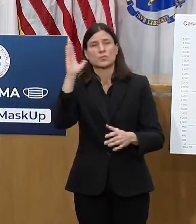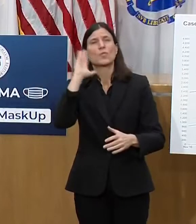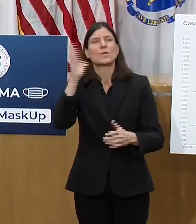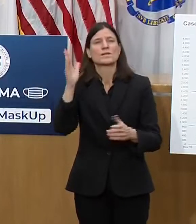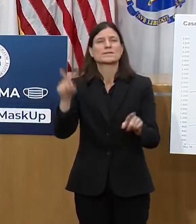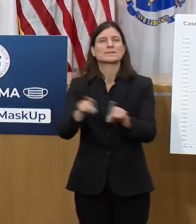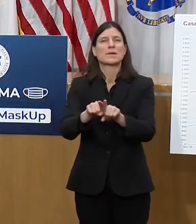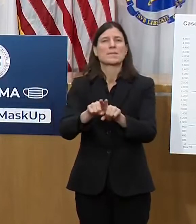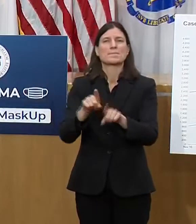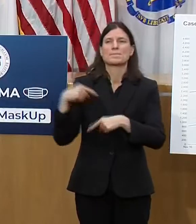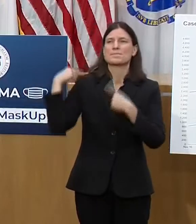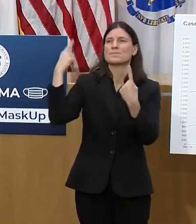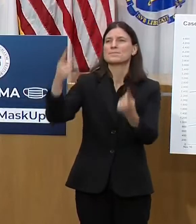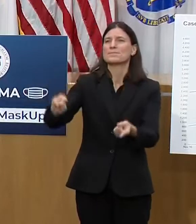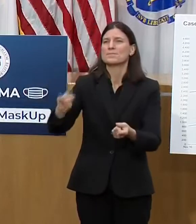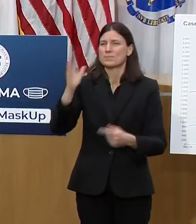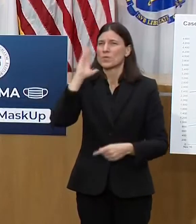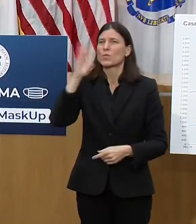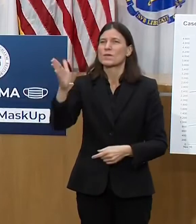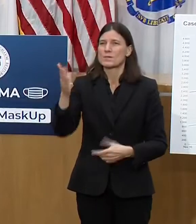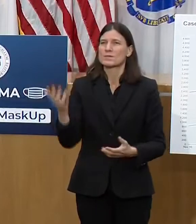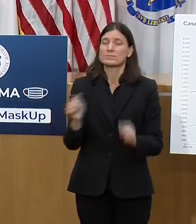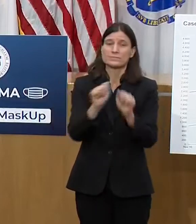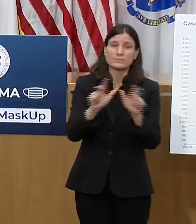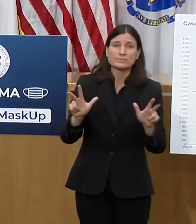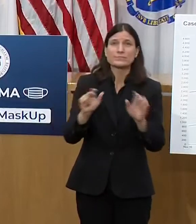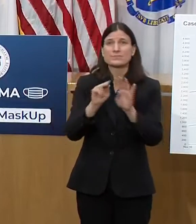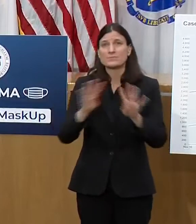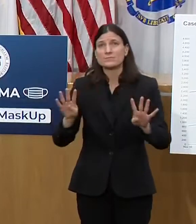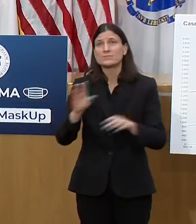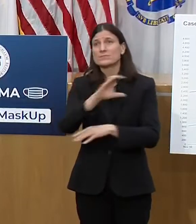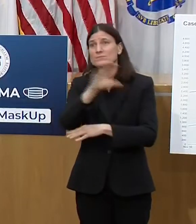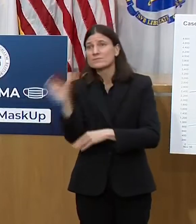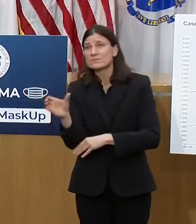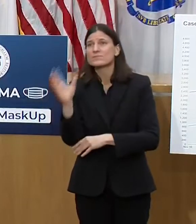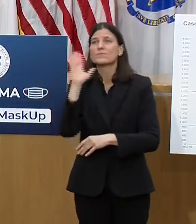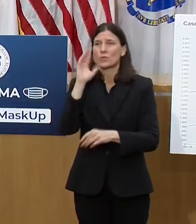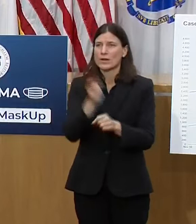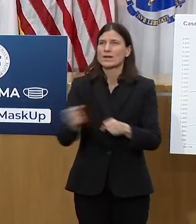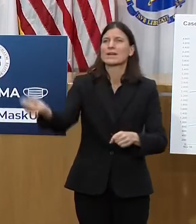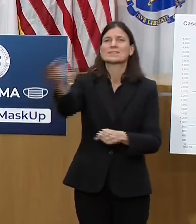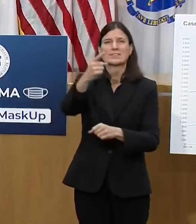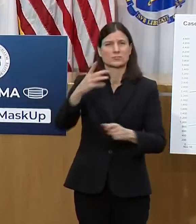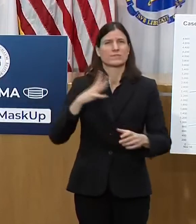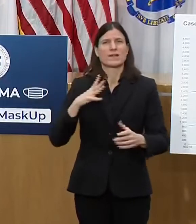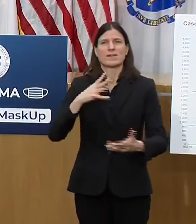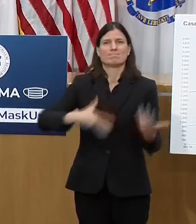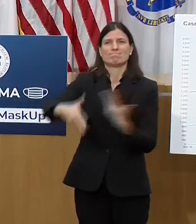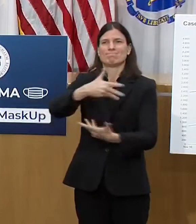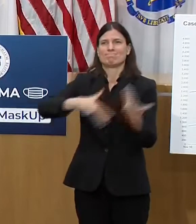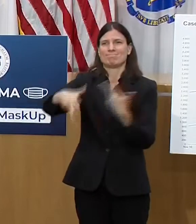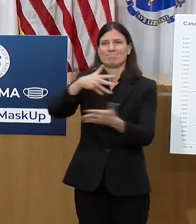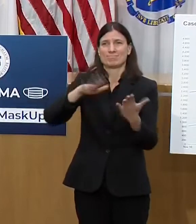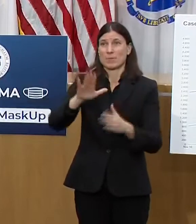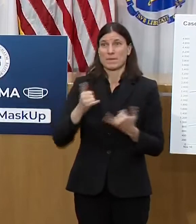Hanukkah, Kwanzaa, New Year's Eve really do and should be different.